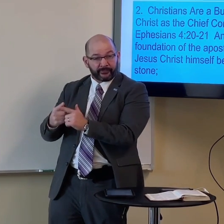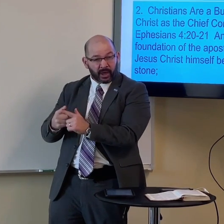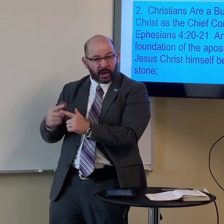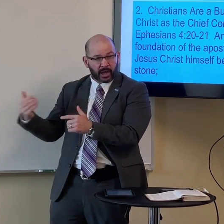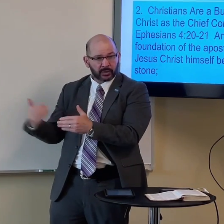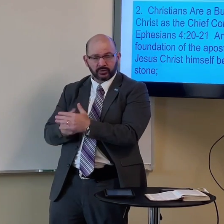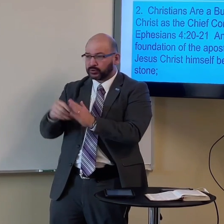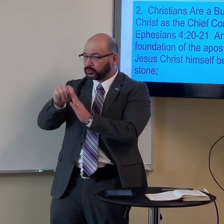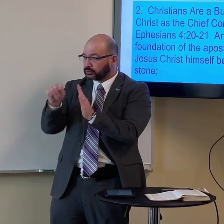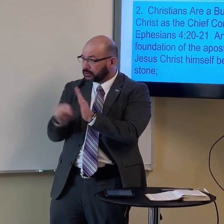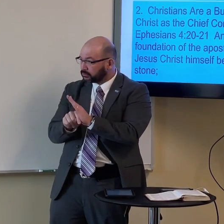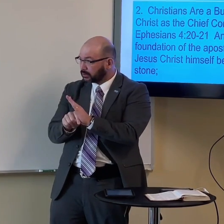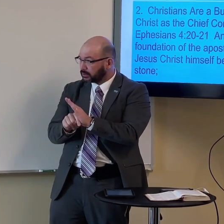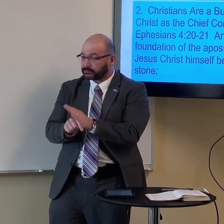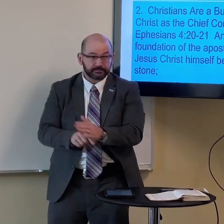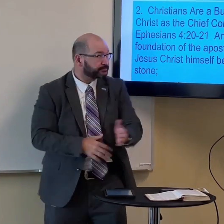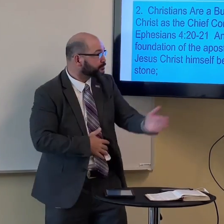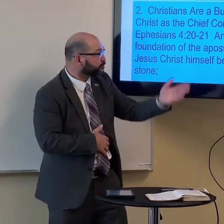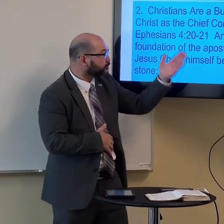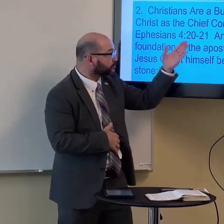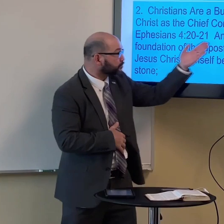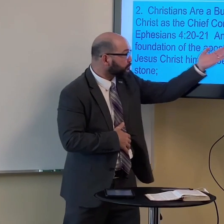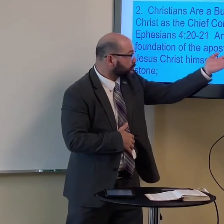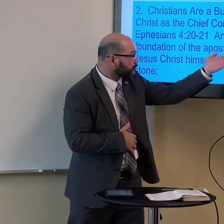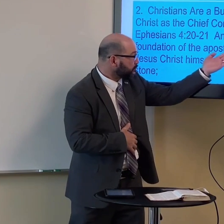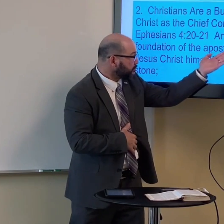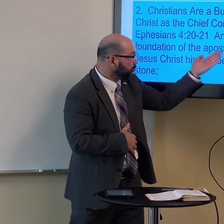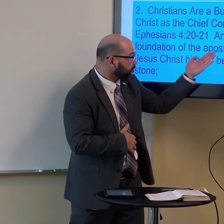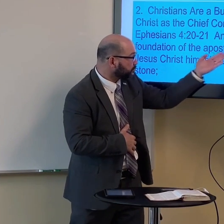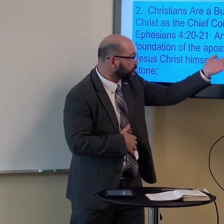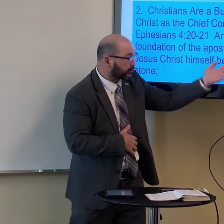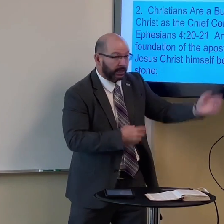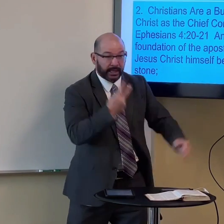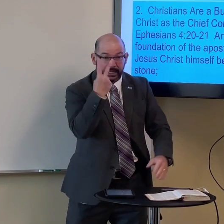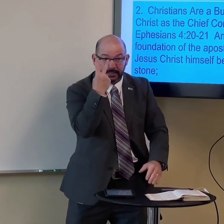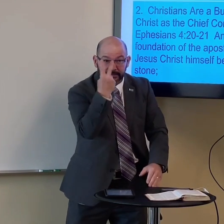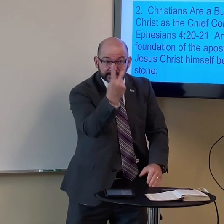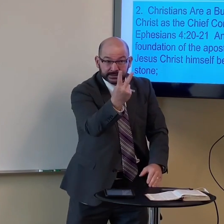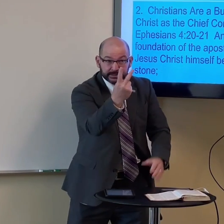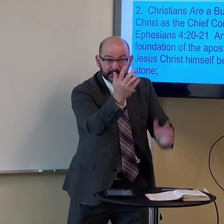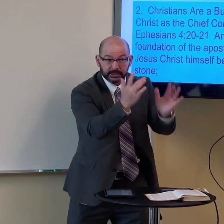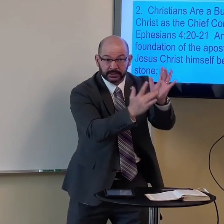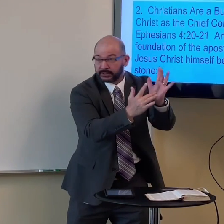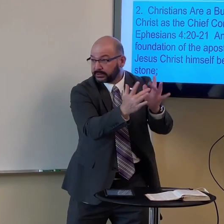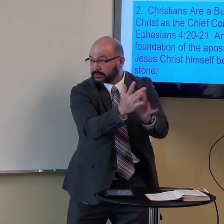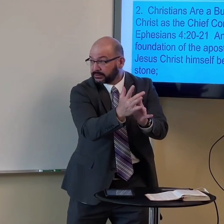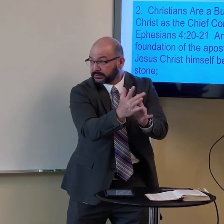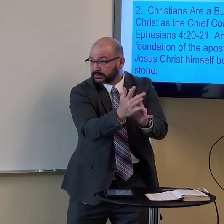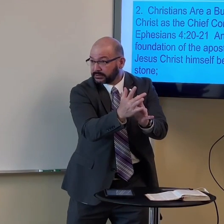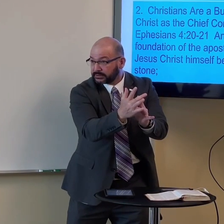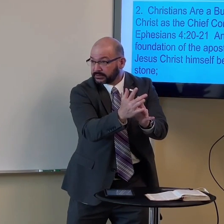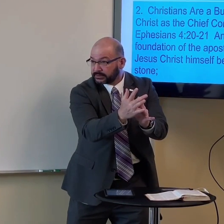and then in the New Testament the apostles came along they saw Jesus Christ